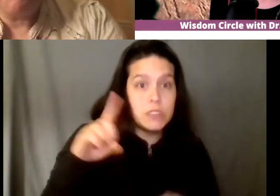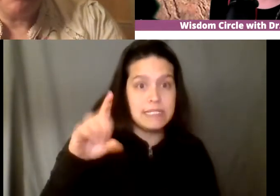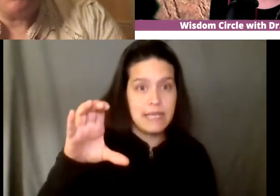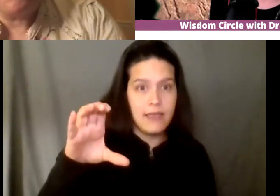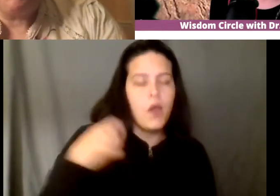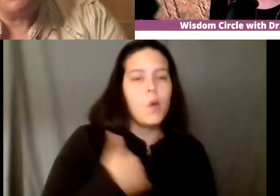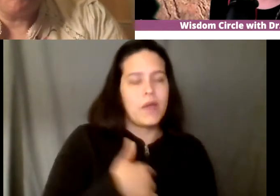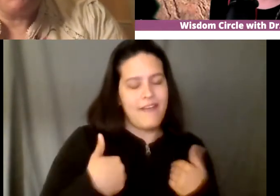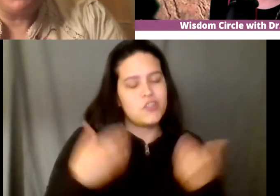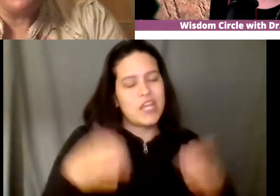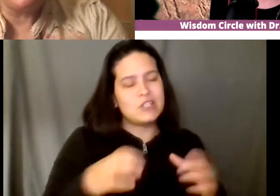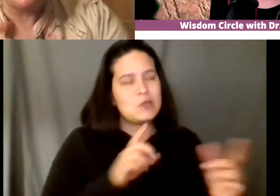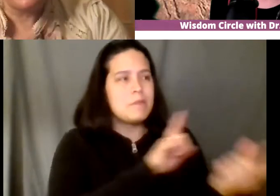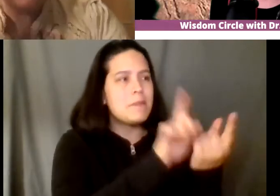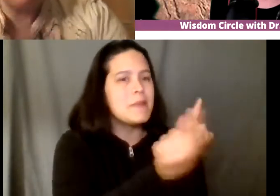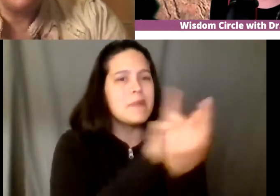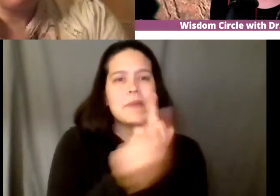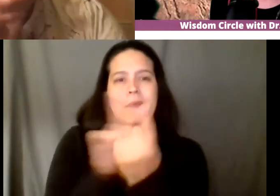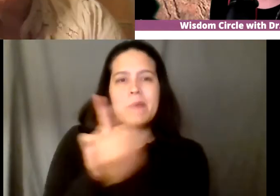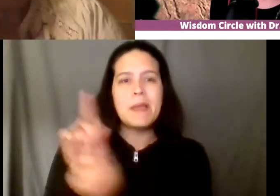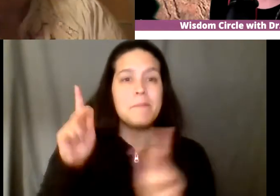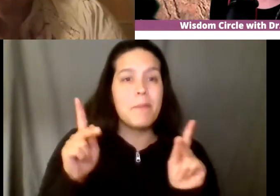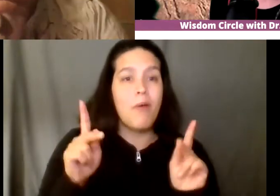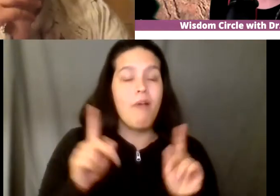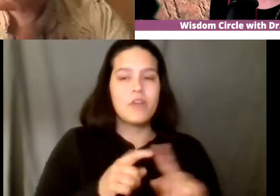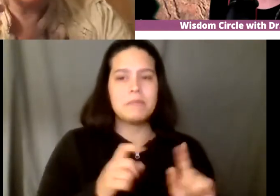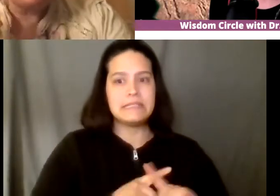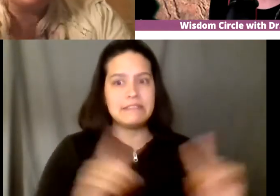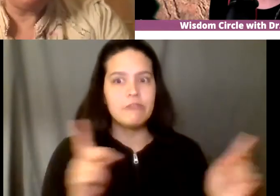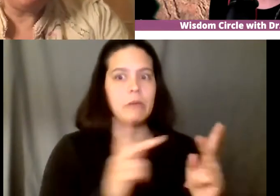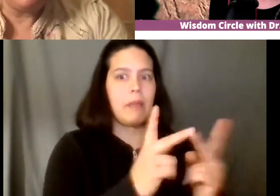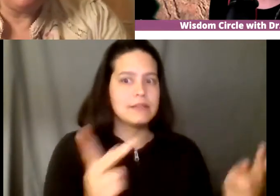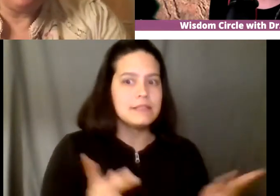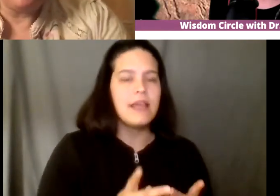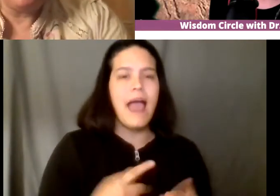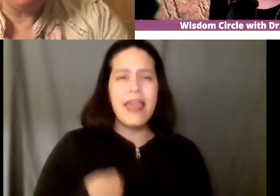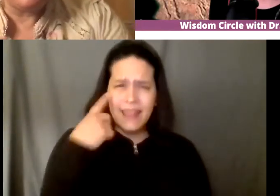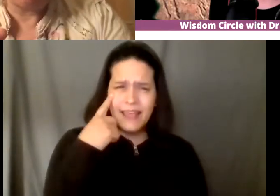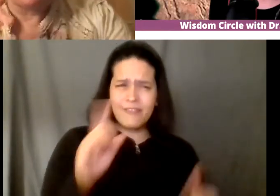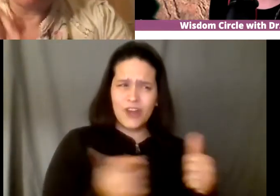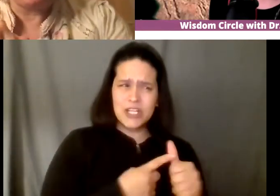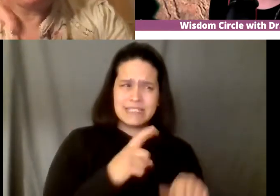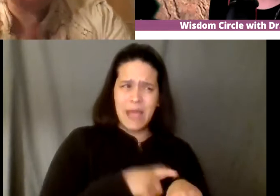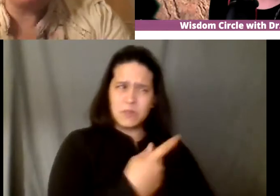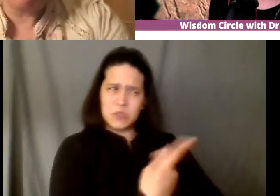to meet people from so many places i think i might have i think i might have first met you when you you i think you came to our barrel grounds with